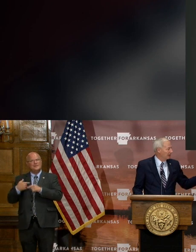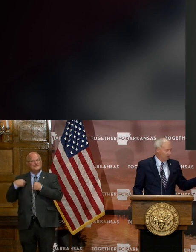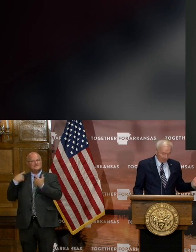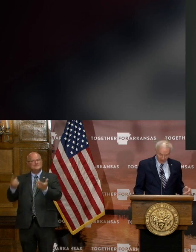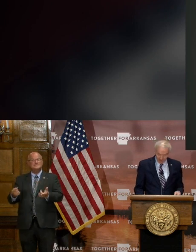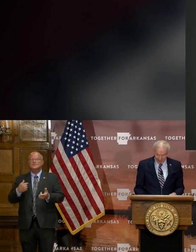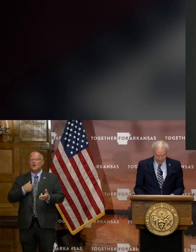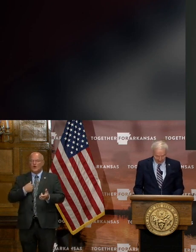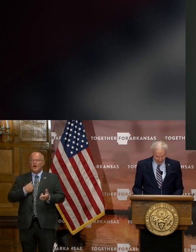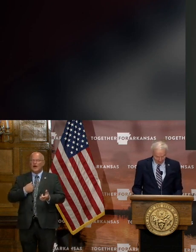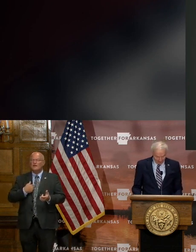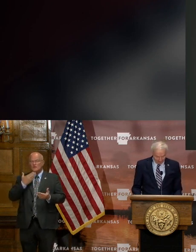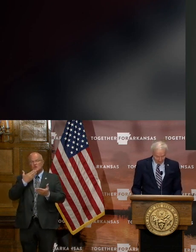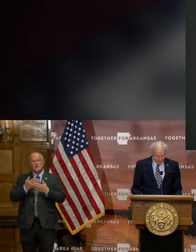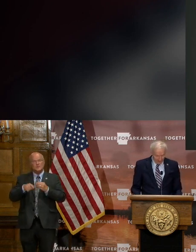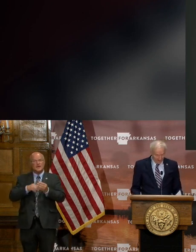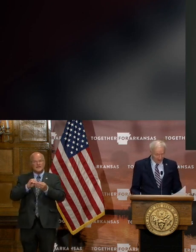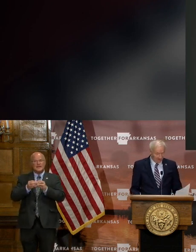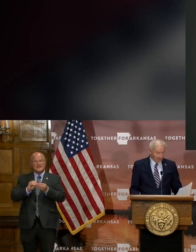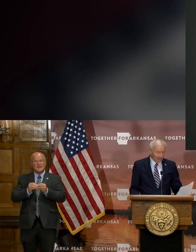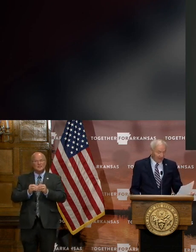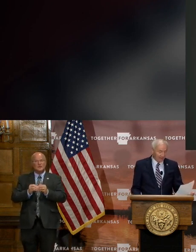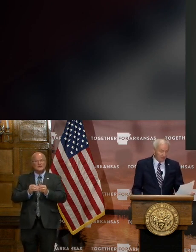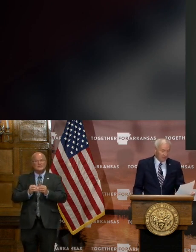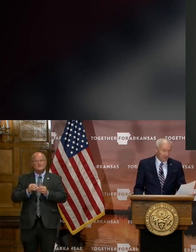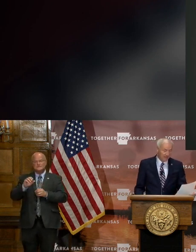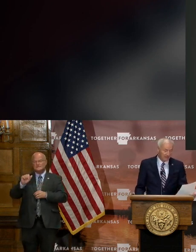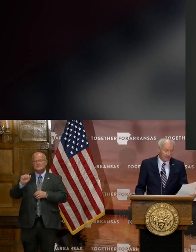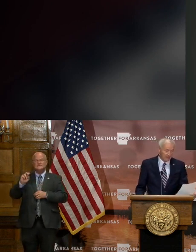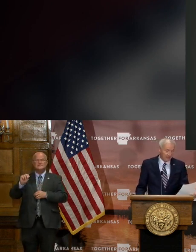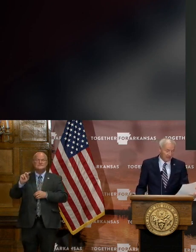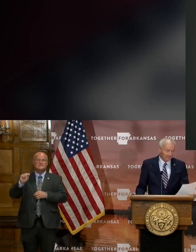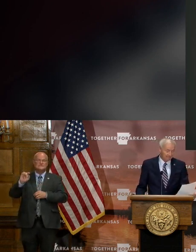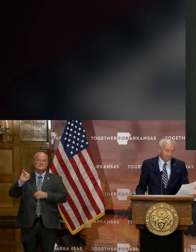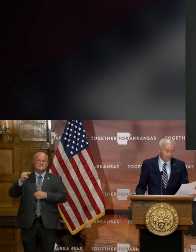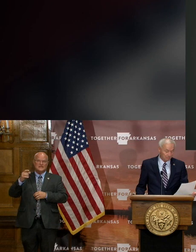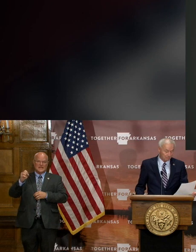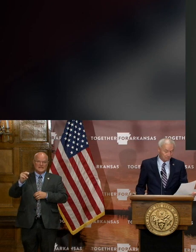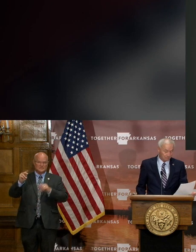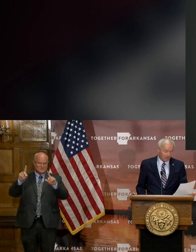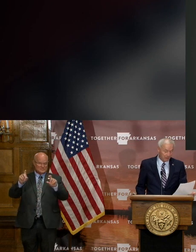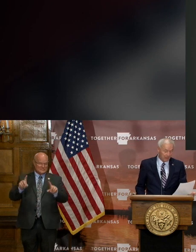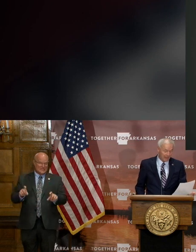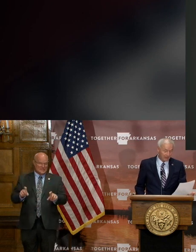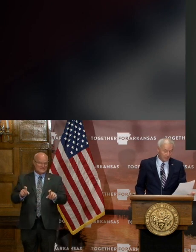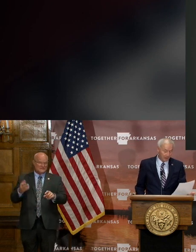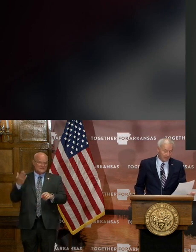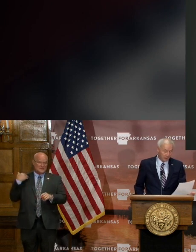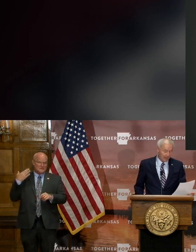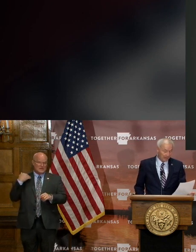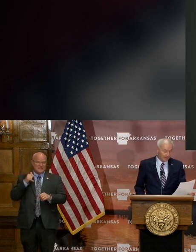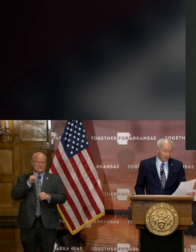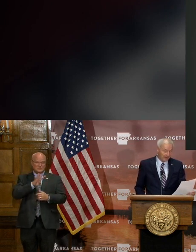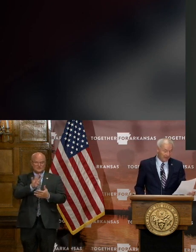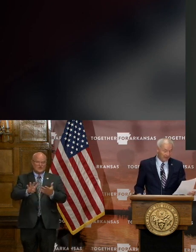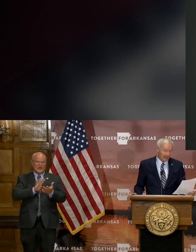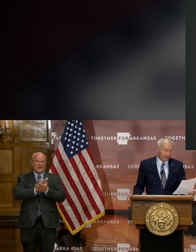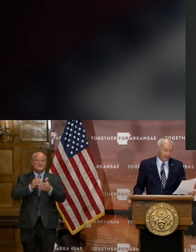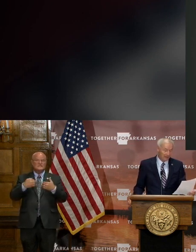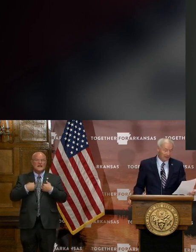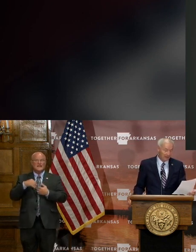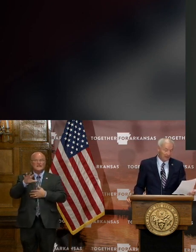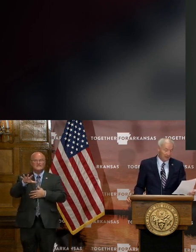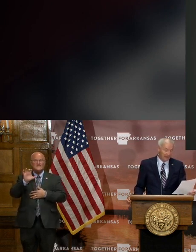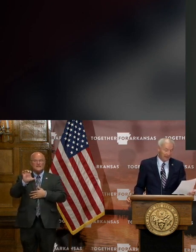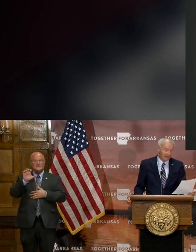So I'm encouraged by that number. In the antigen test for the last 24 hours, we've had